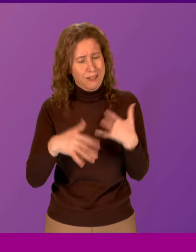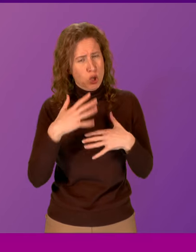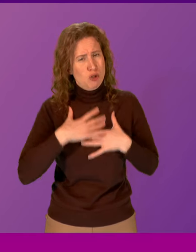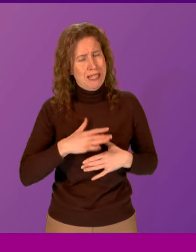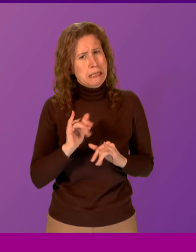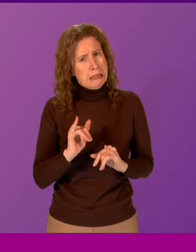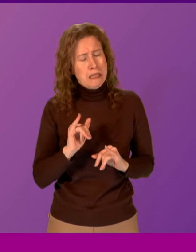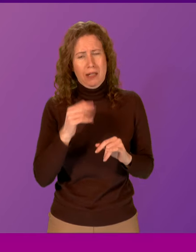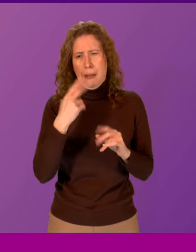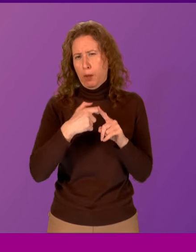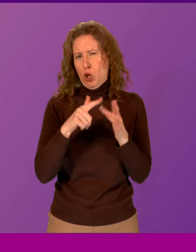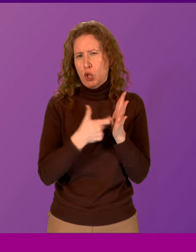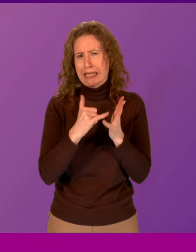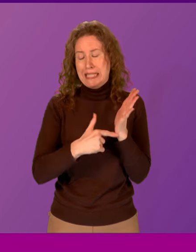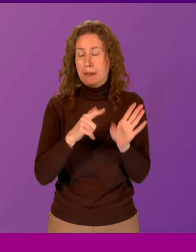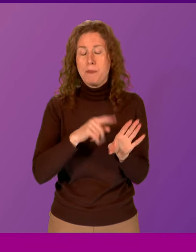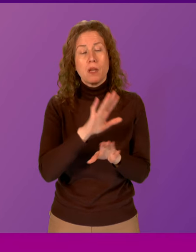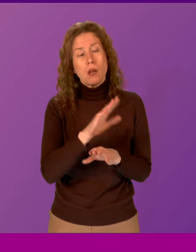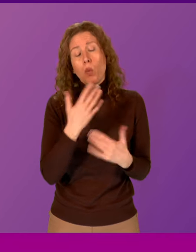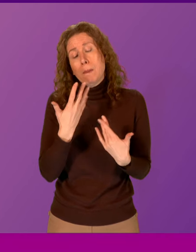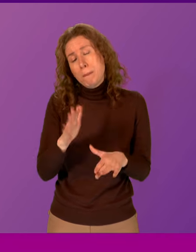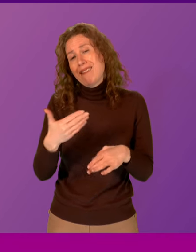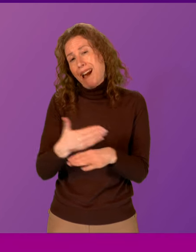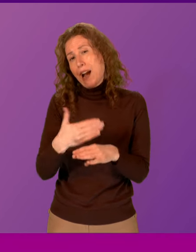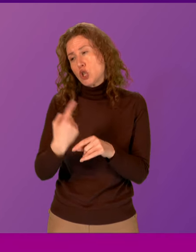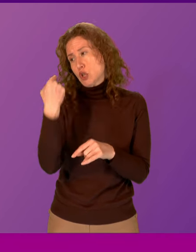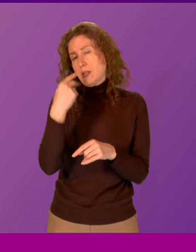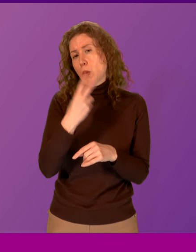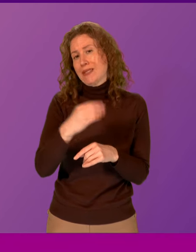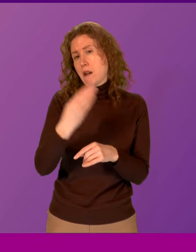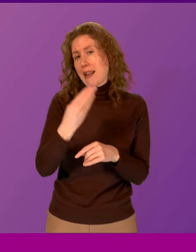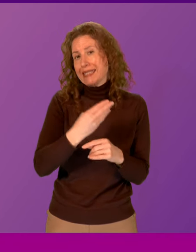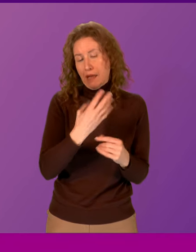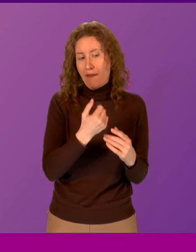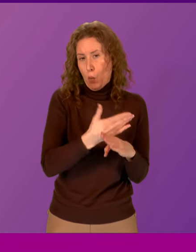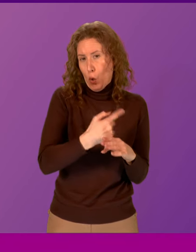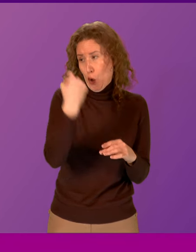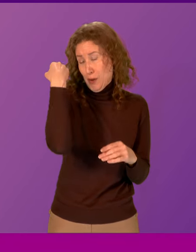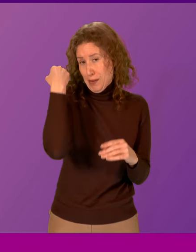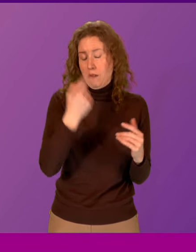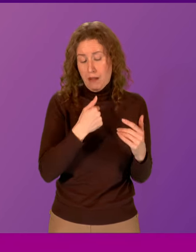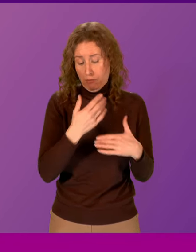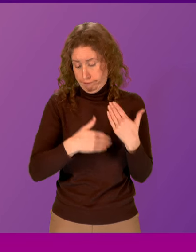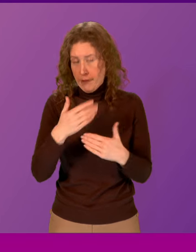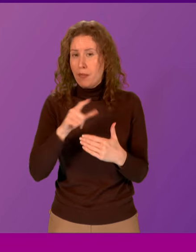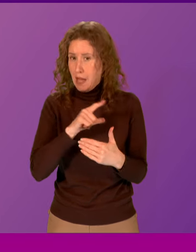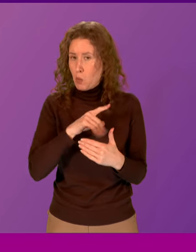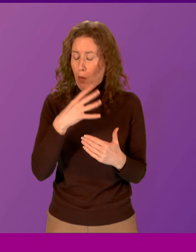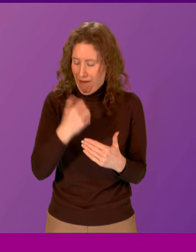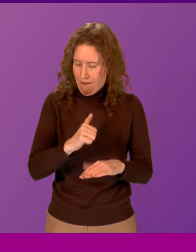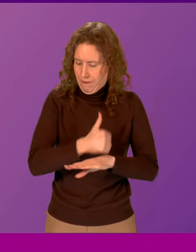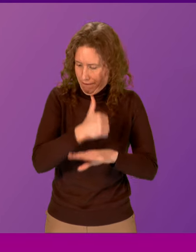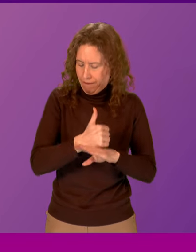Anna Sawa, of course, that we did take action in the back of the work done in 2019. That's why we have a really important regime of dog control